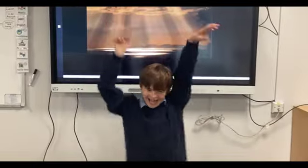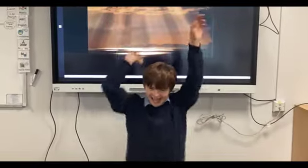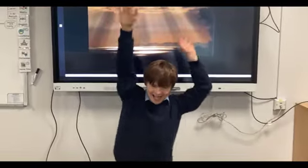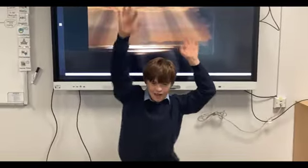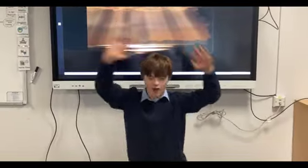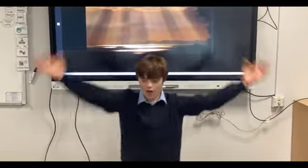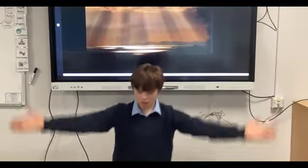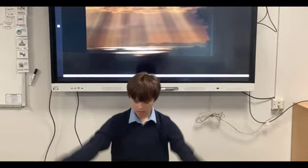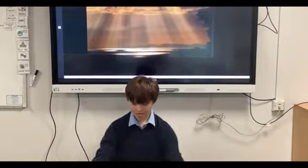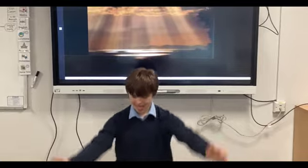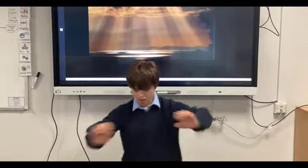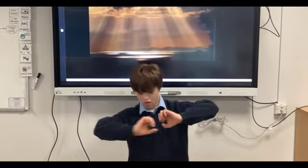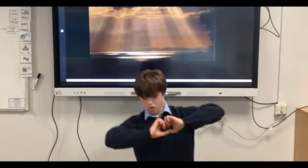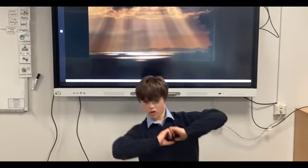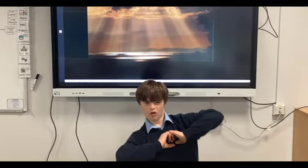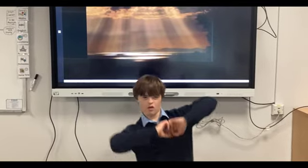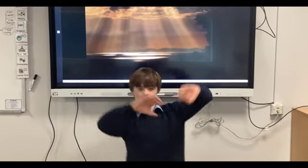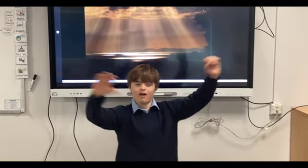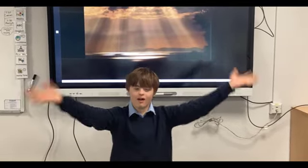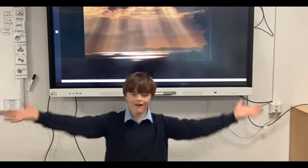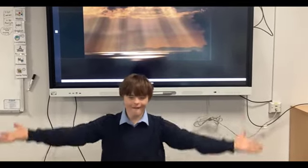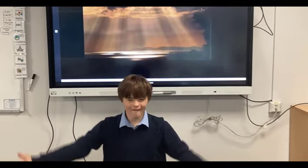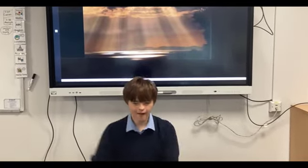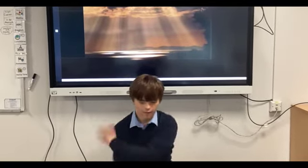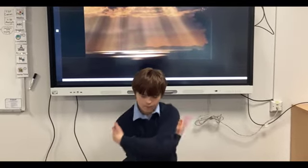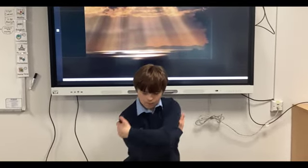May all your dreams stay me